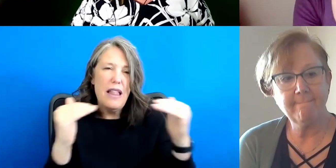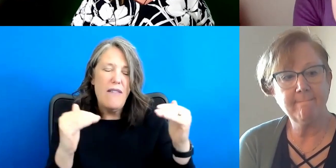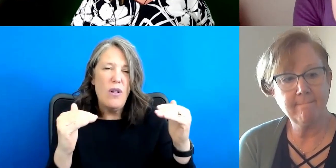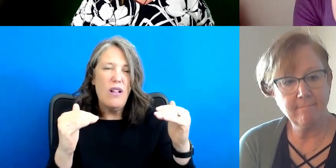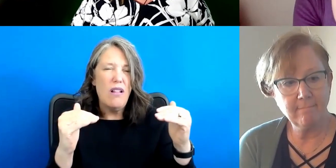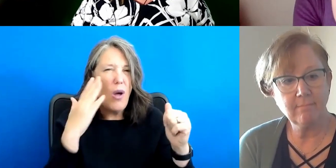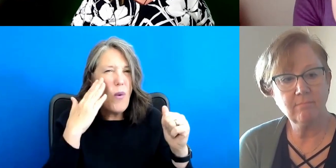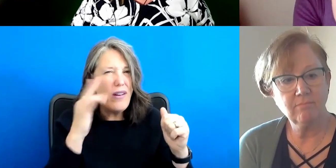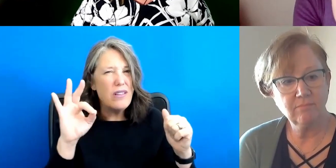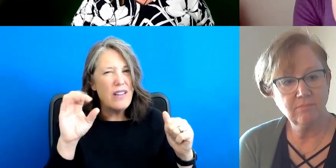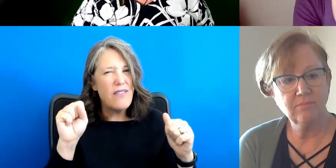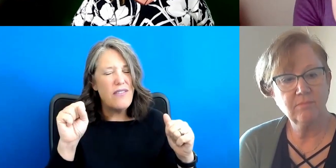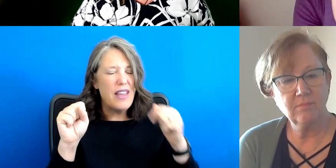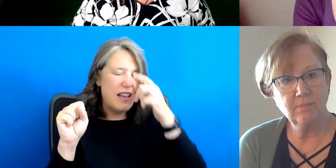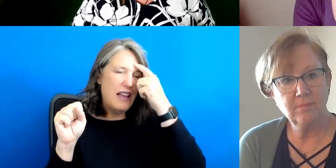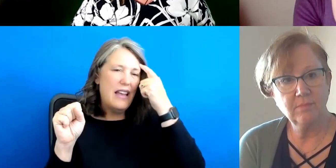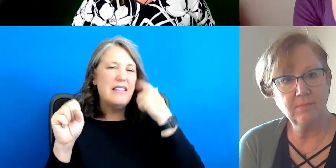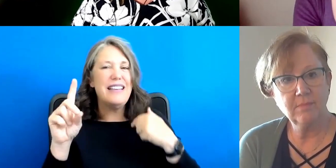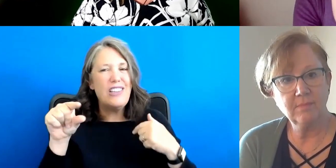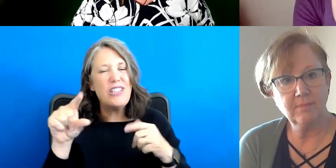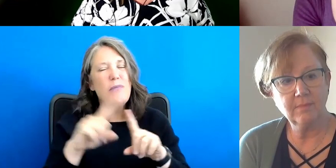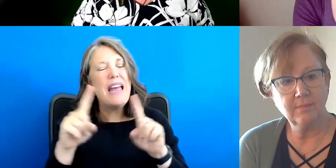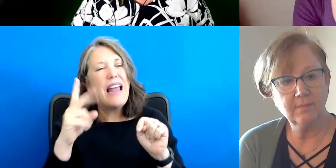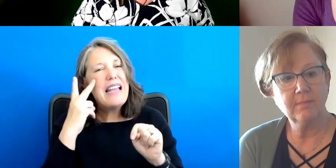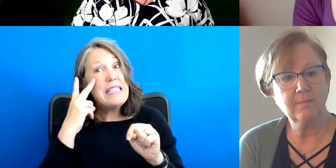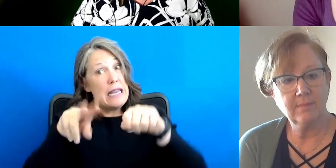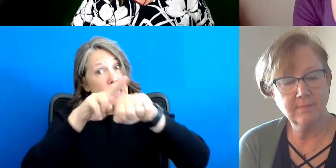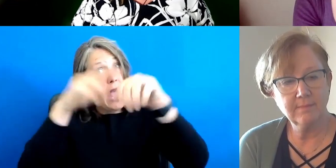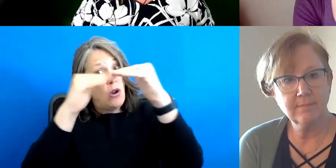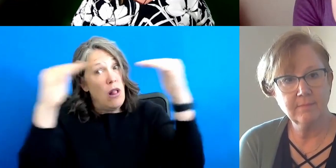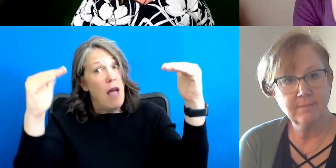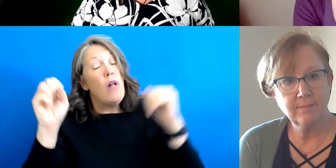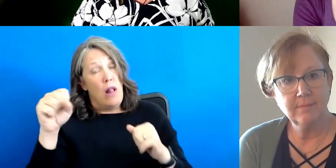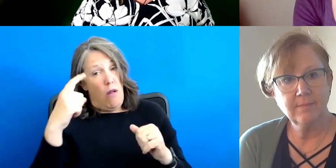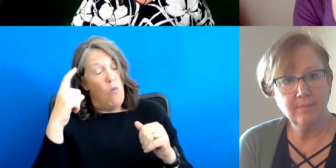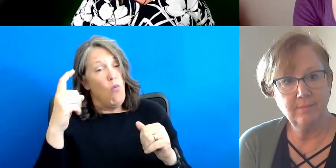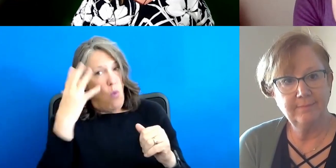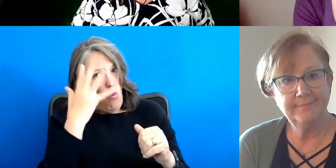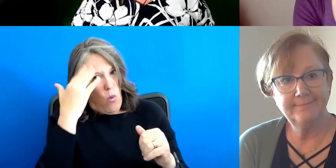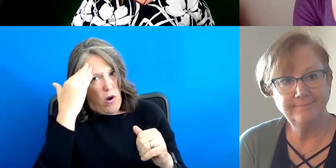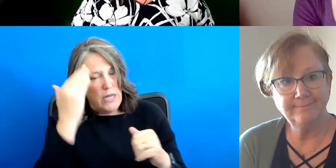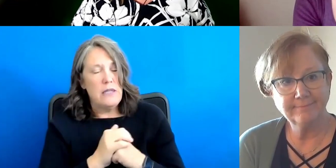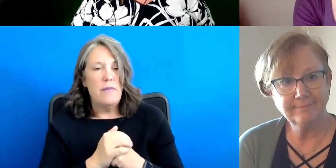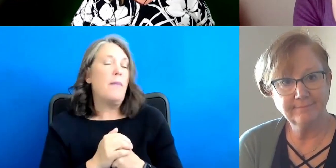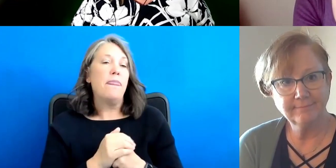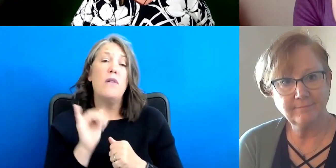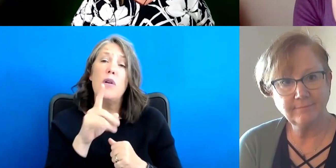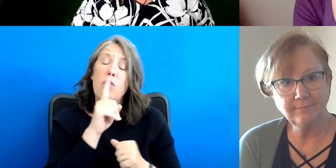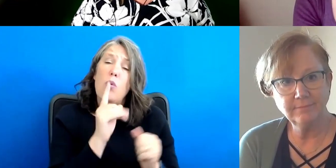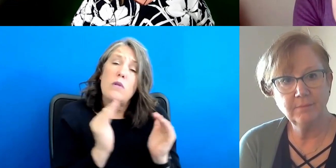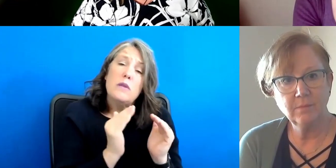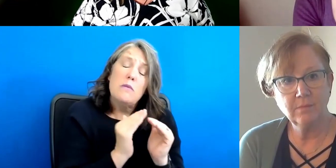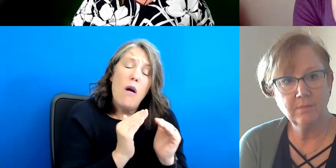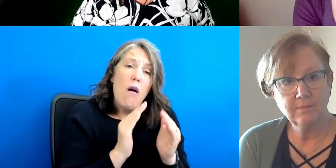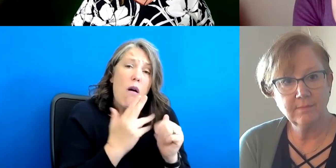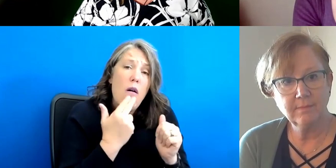Um, I see it more at the national level. And I, I think, you know, whether you're a small community,